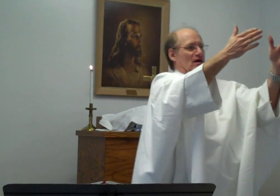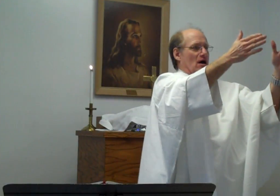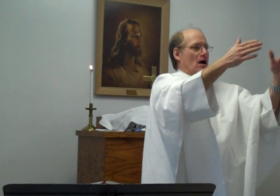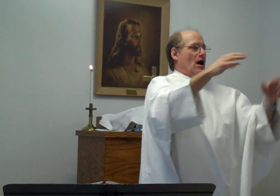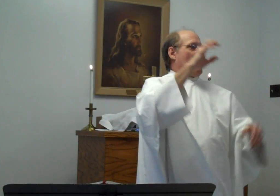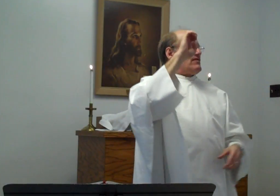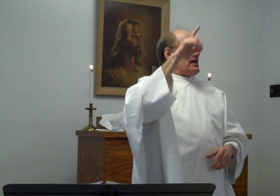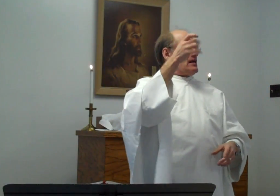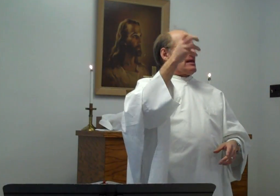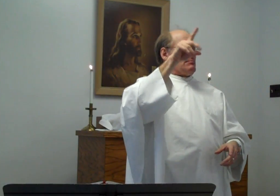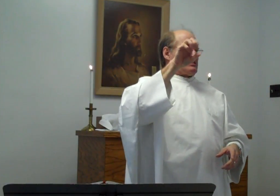of the eclipse.